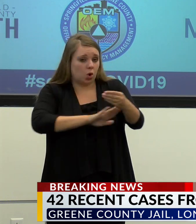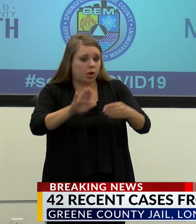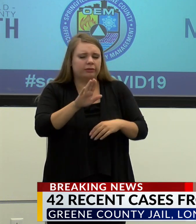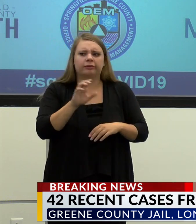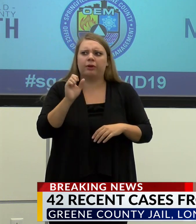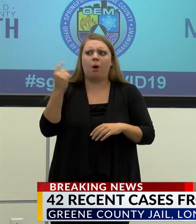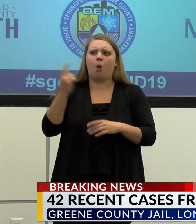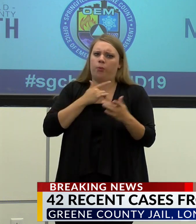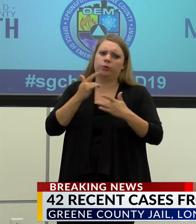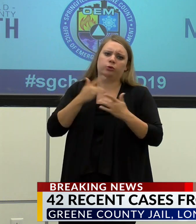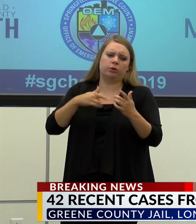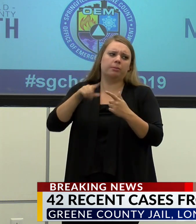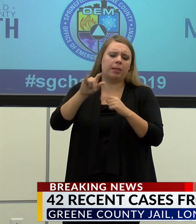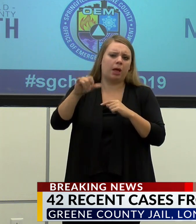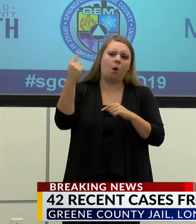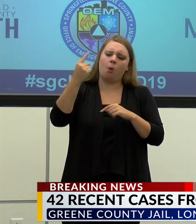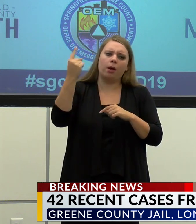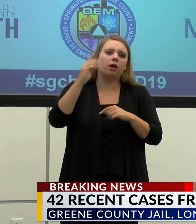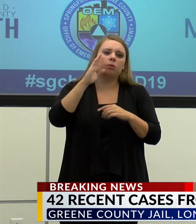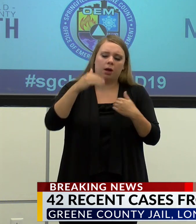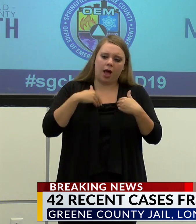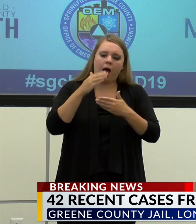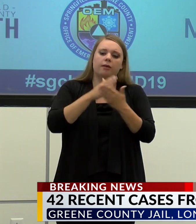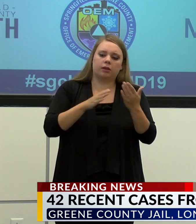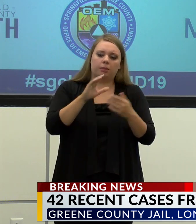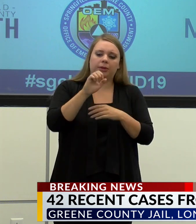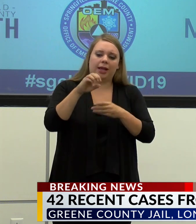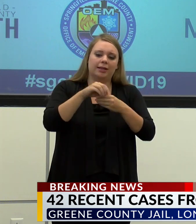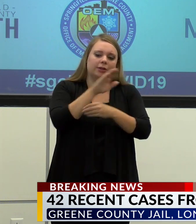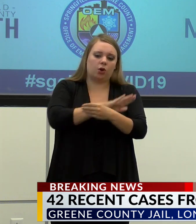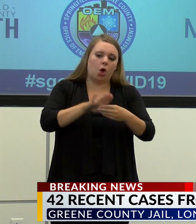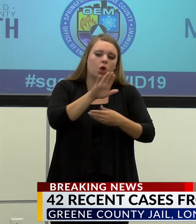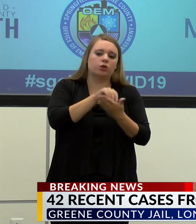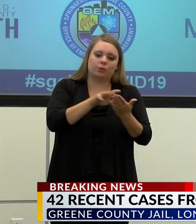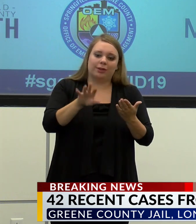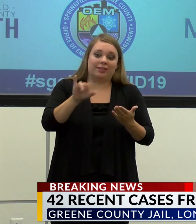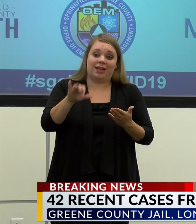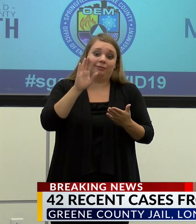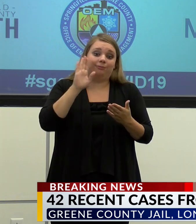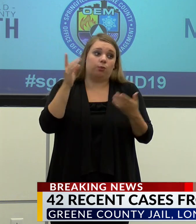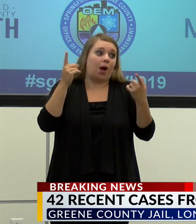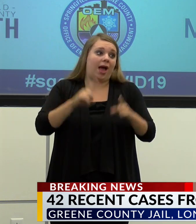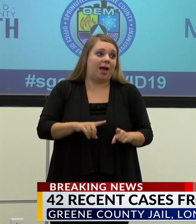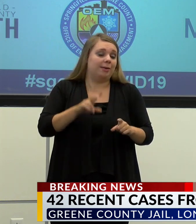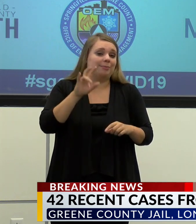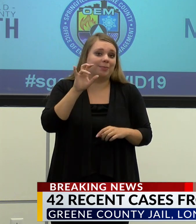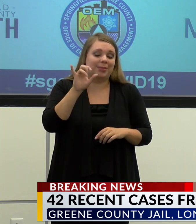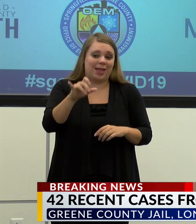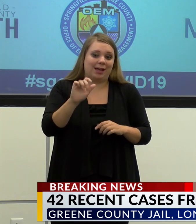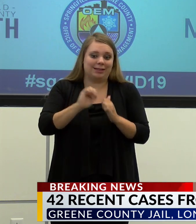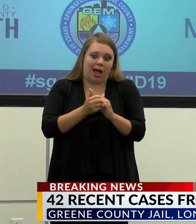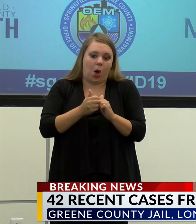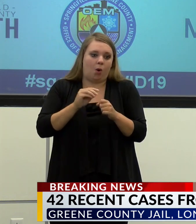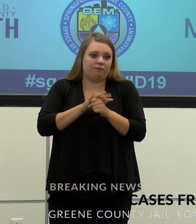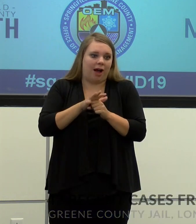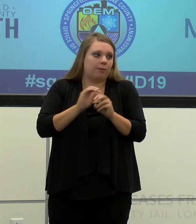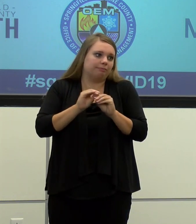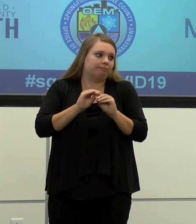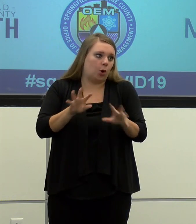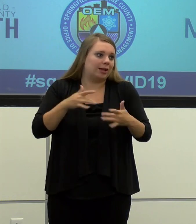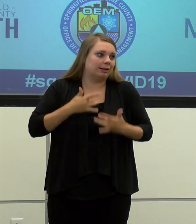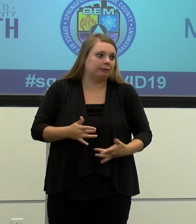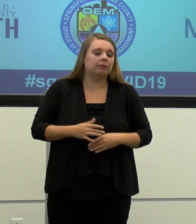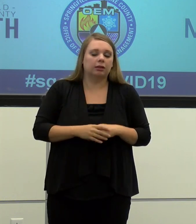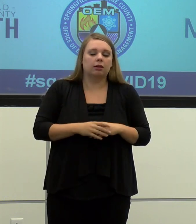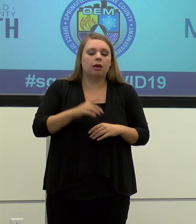always worry about it and you're going to have some cases in college students. That's just the nature of this virus. and you know,